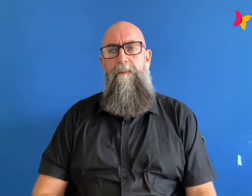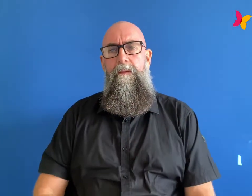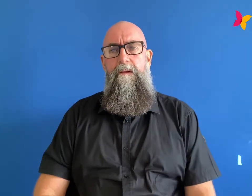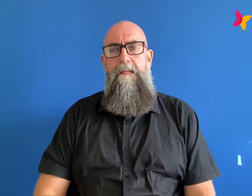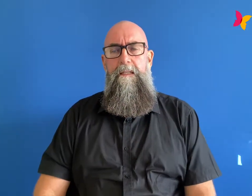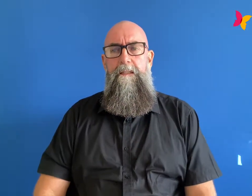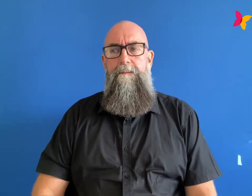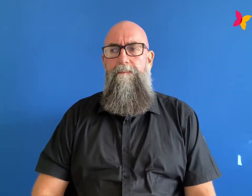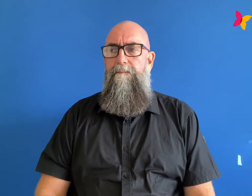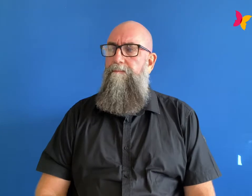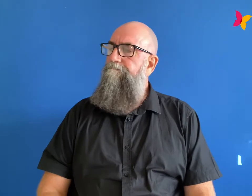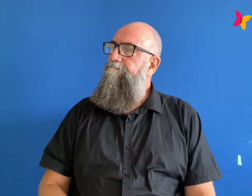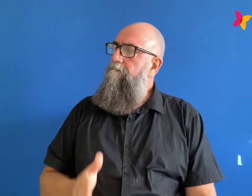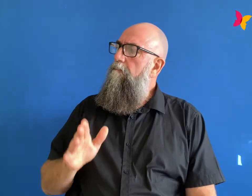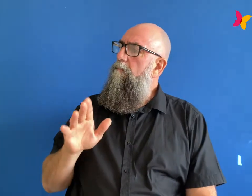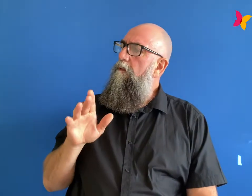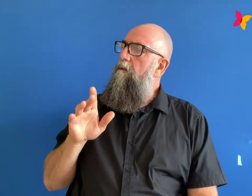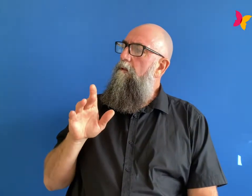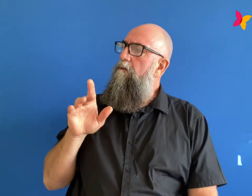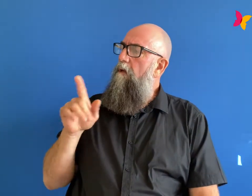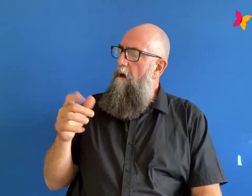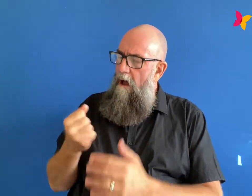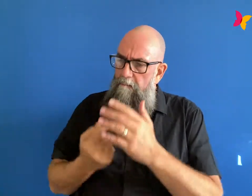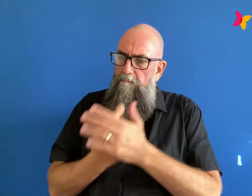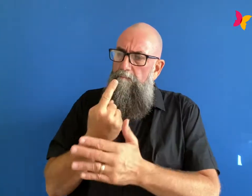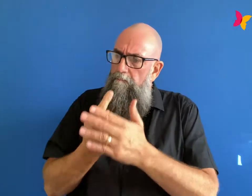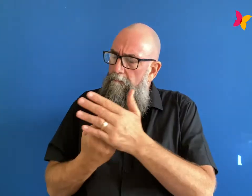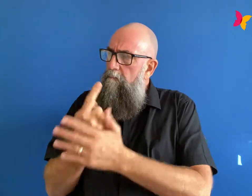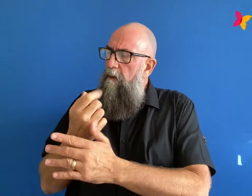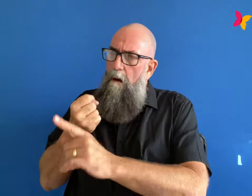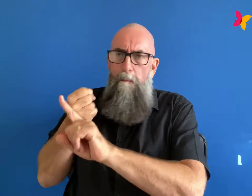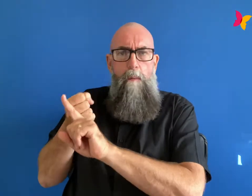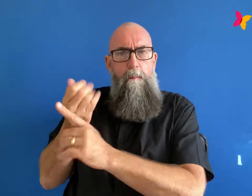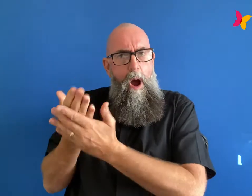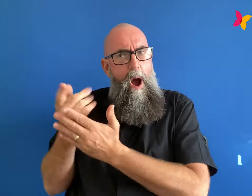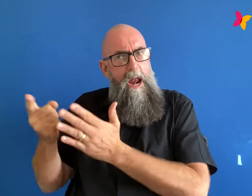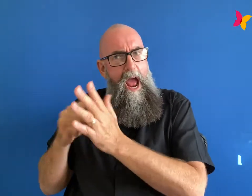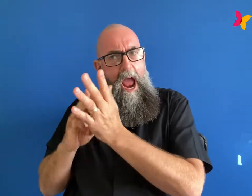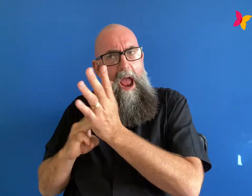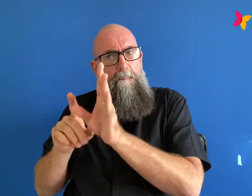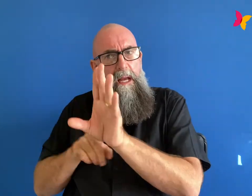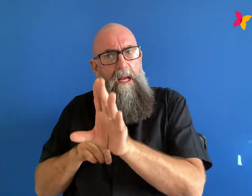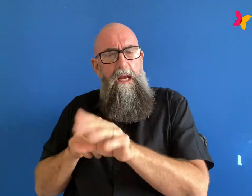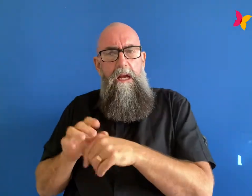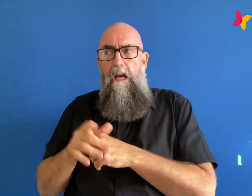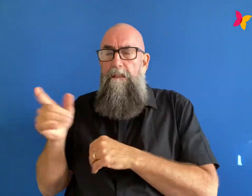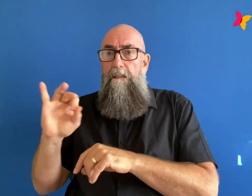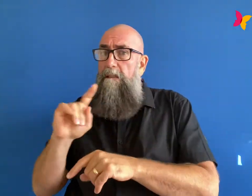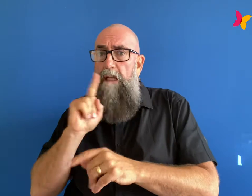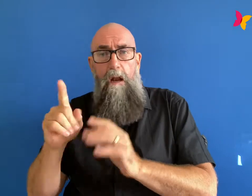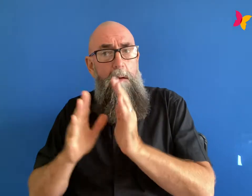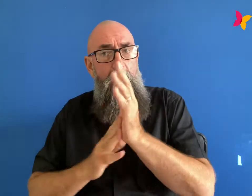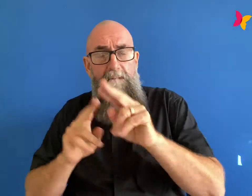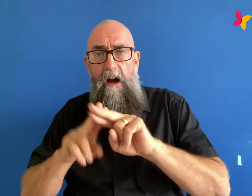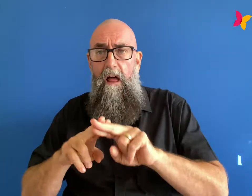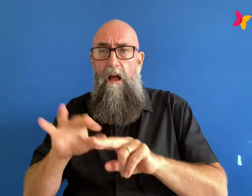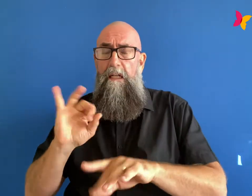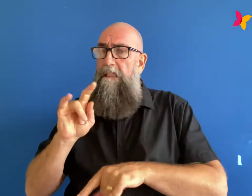despite the impact these events had on amy she still didn't tell the school or her parents she was filled with the sense of